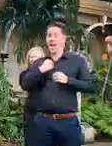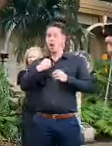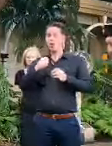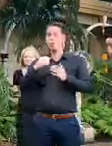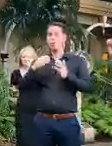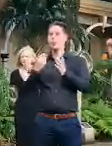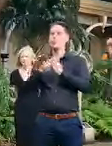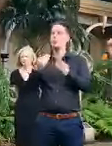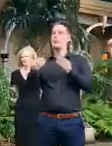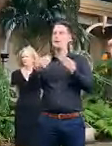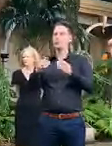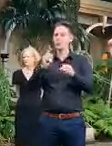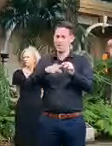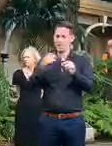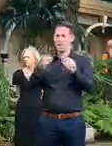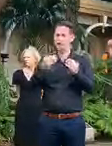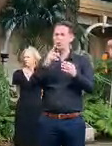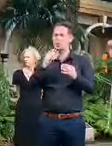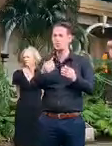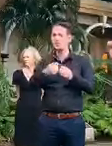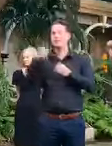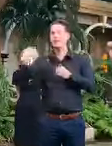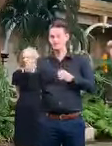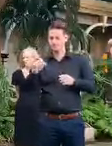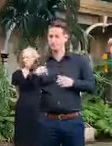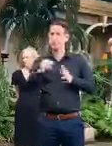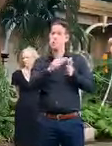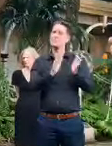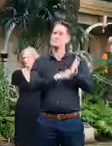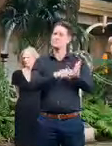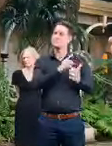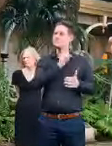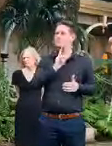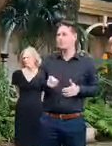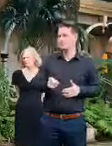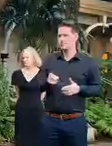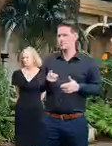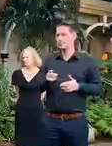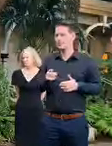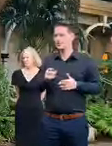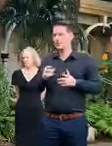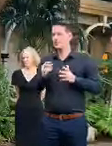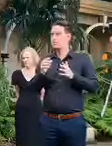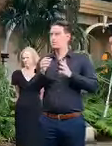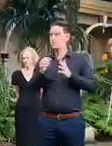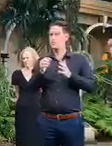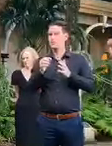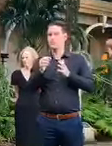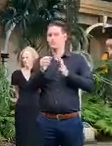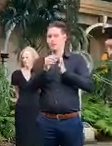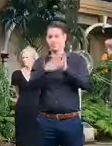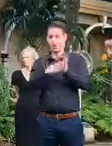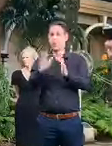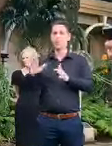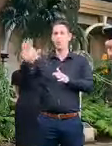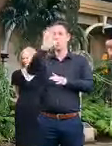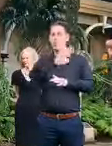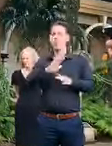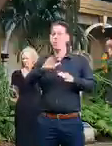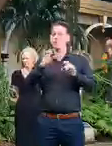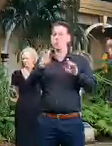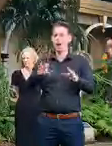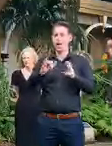yes as the prime minister indicated the decision was taken by the prime minister and all the state and territory